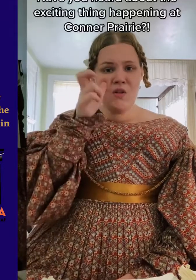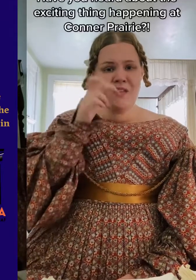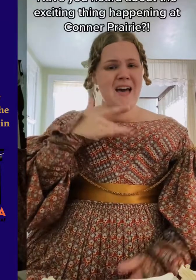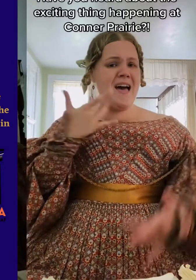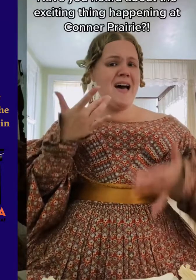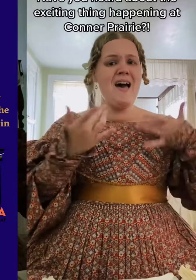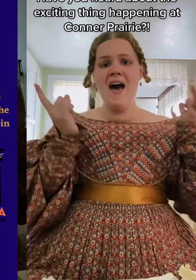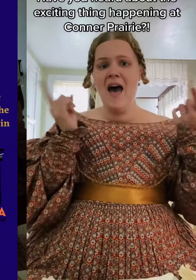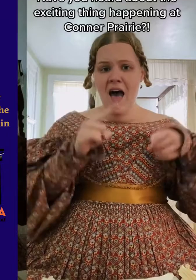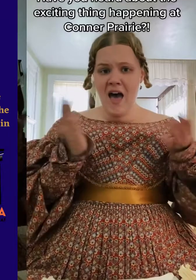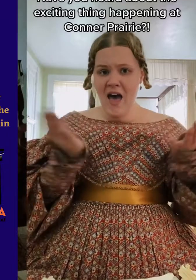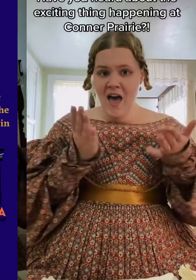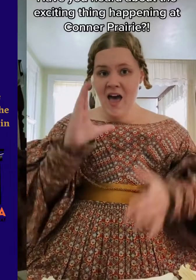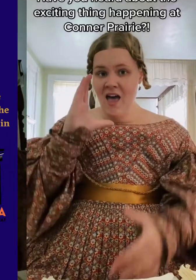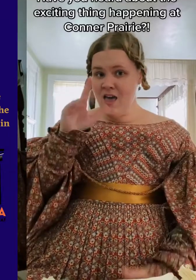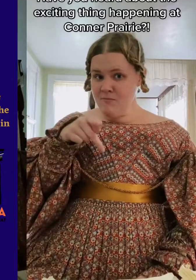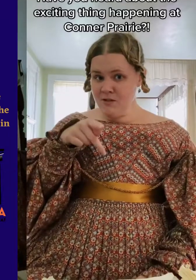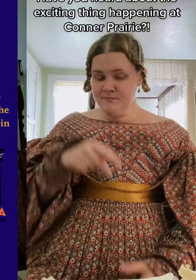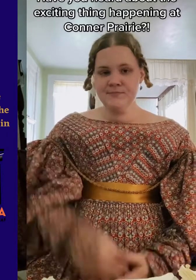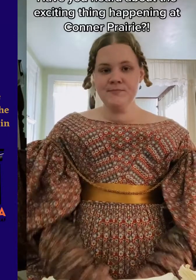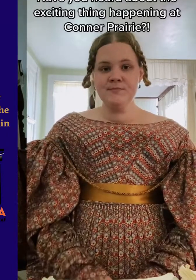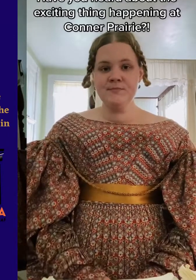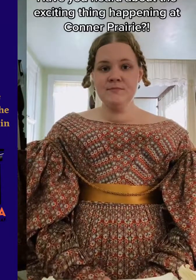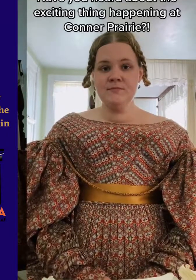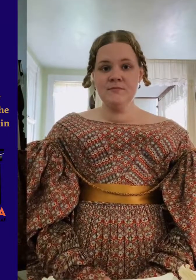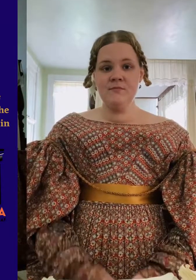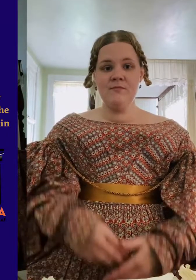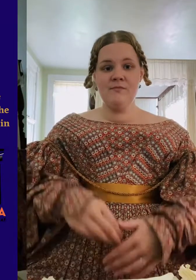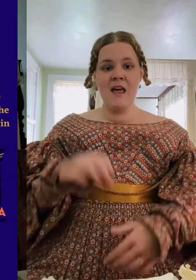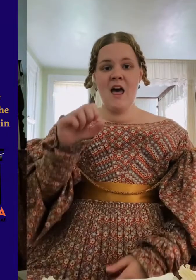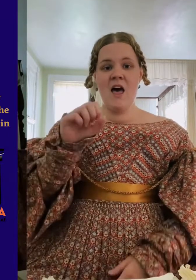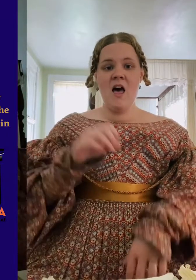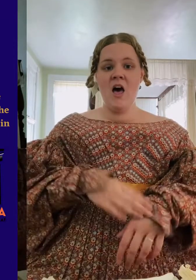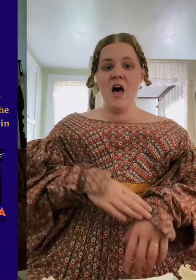Have you heard about the exciting thing happening at Connor Prairie?